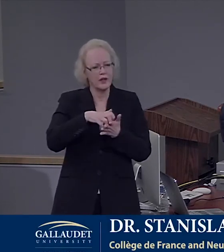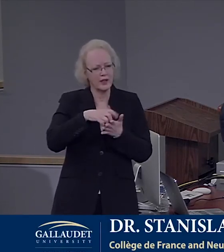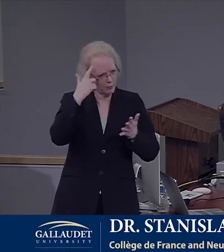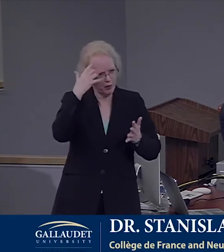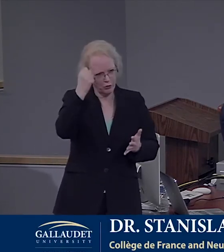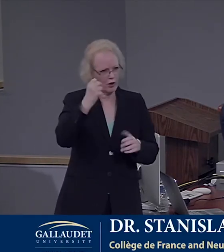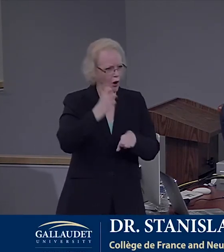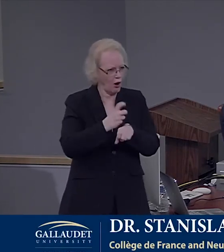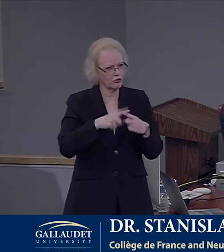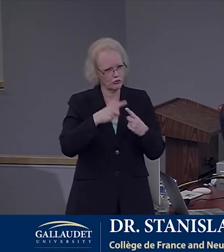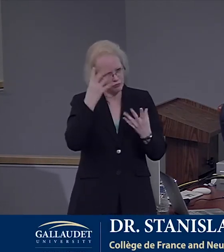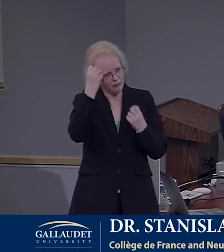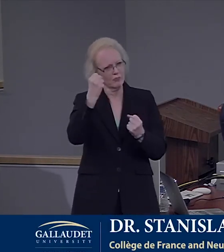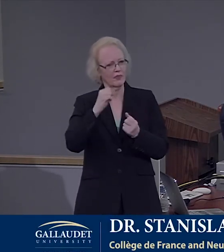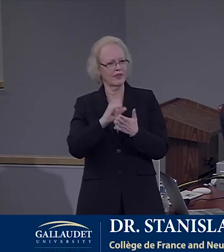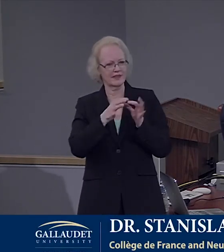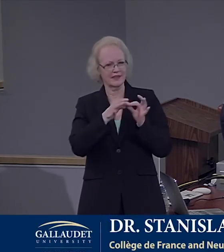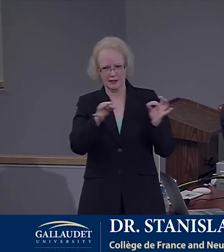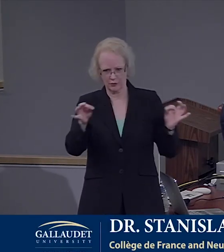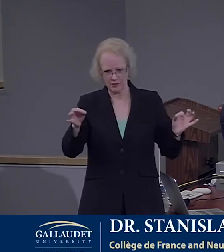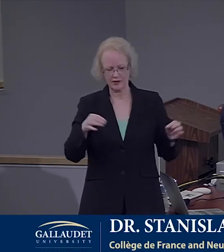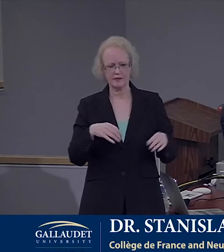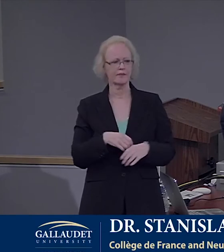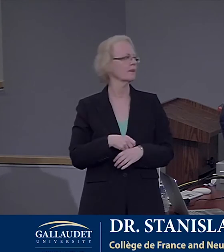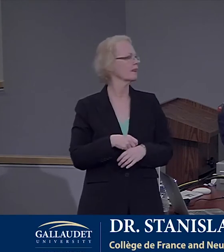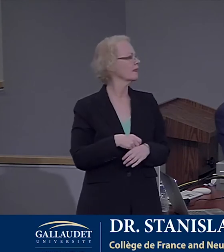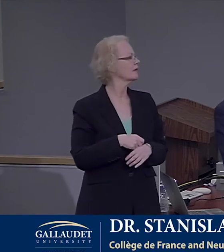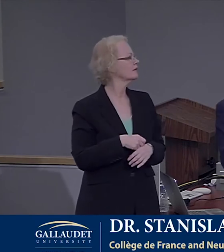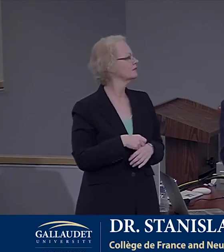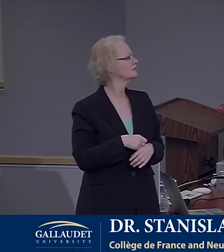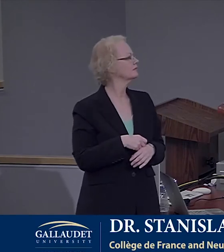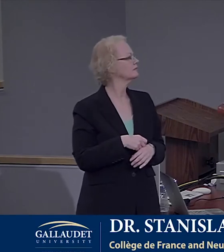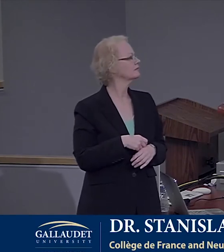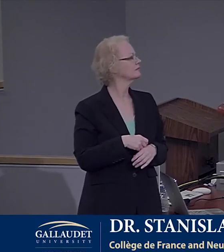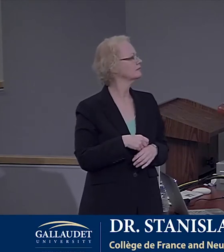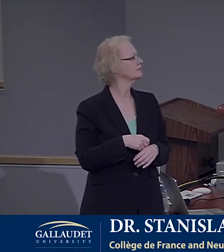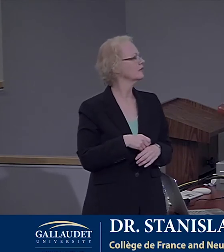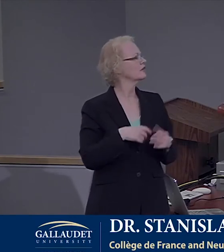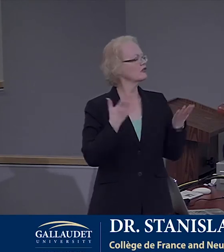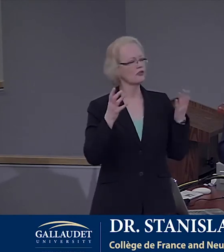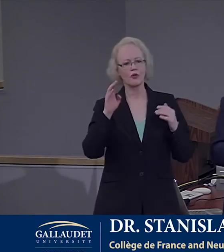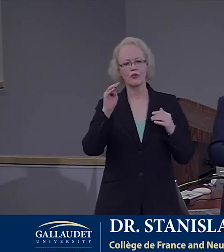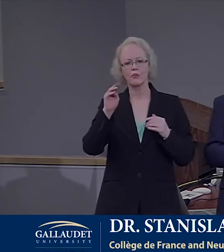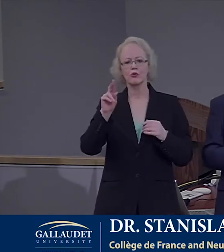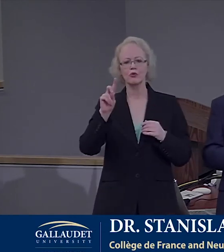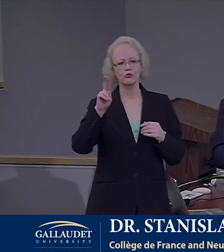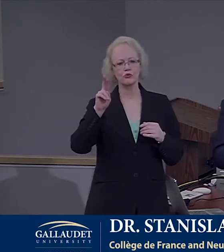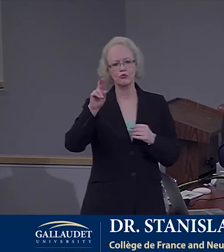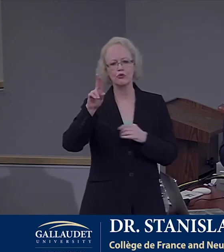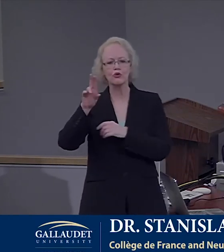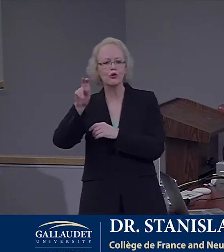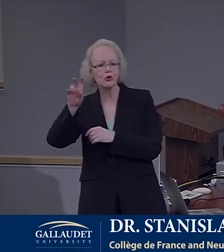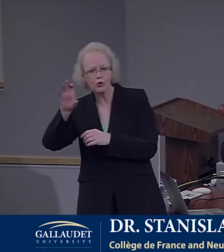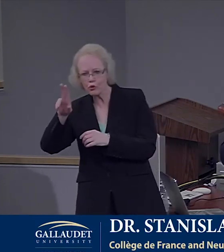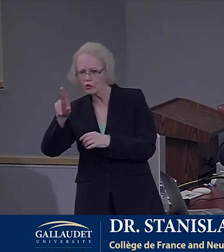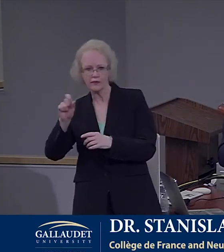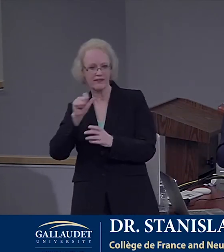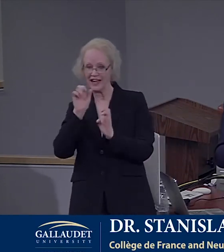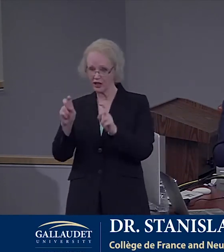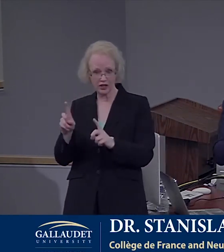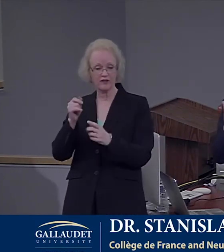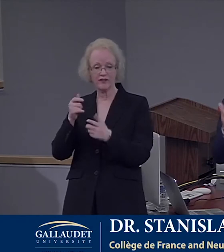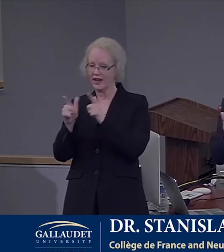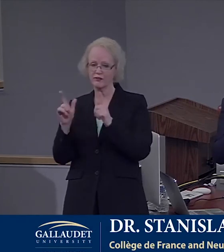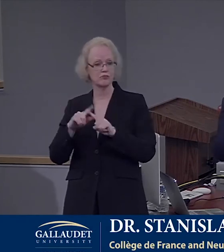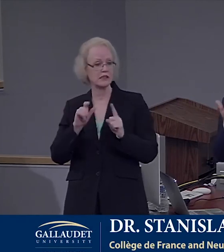sequence. This is true in French adults. It's true in French children. It's true also in Munduruku. It does not seem to depend on education. We have a sequence here